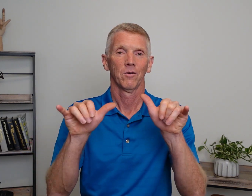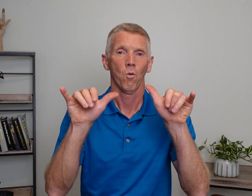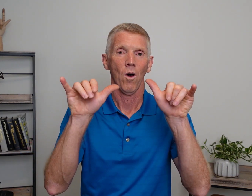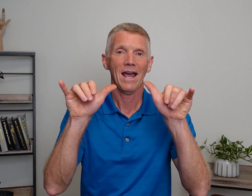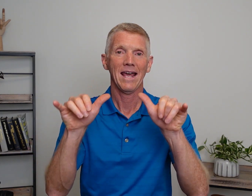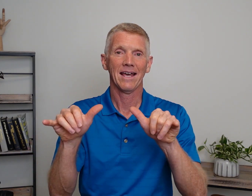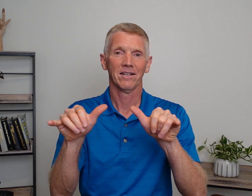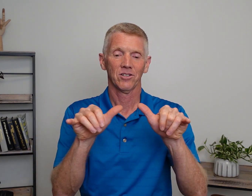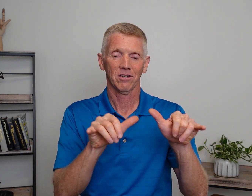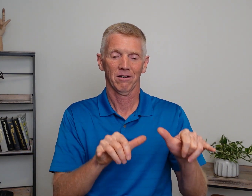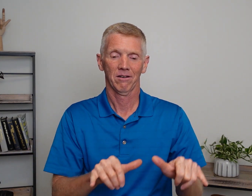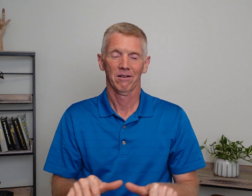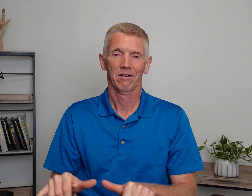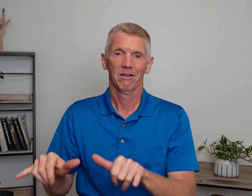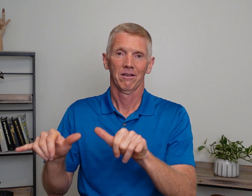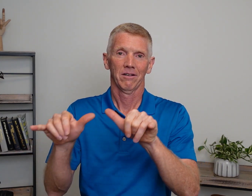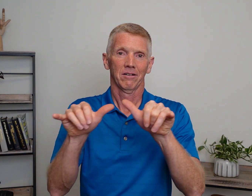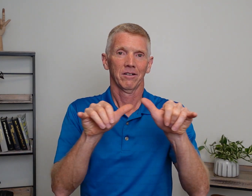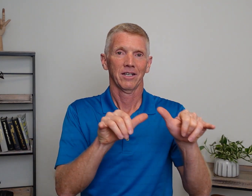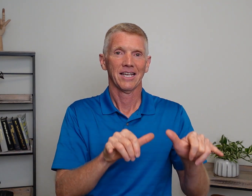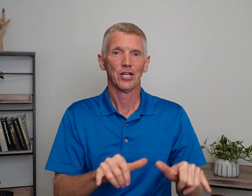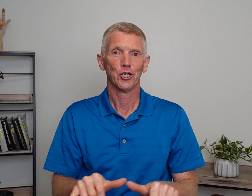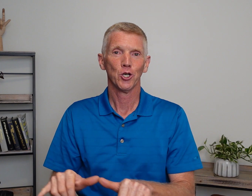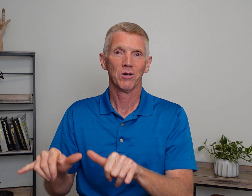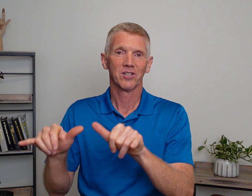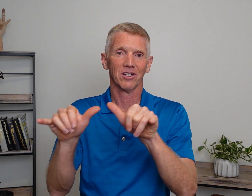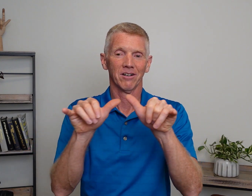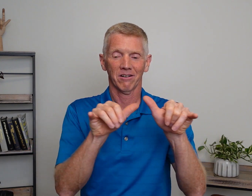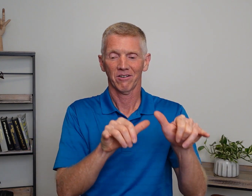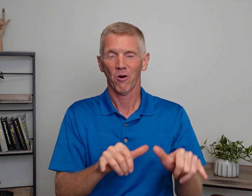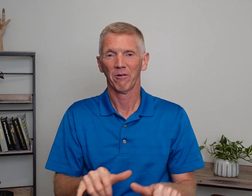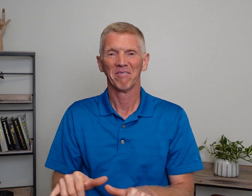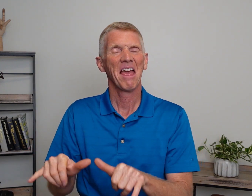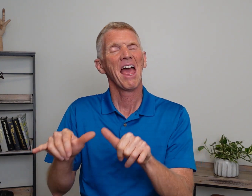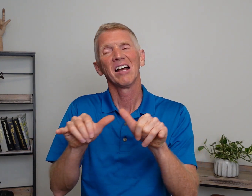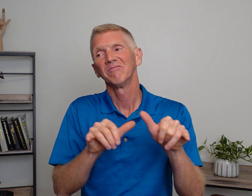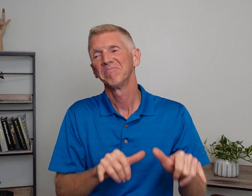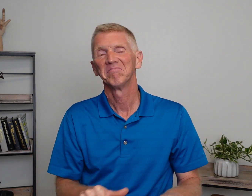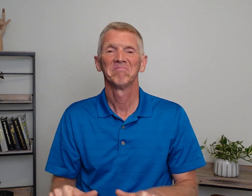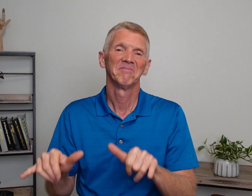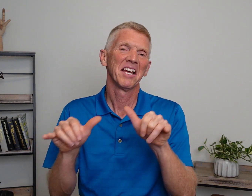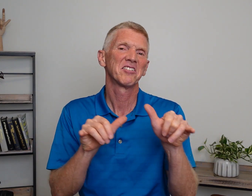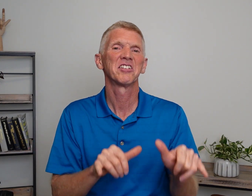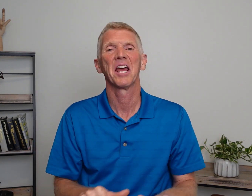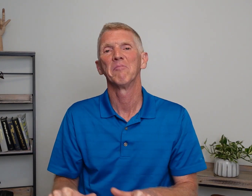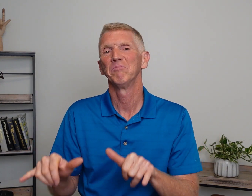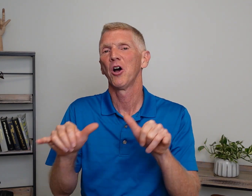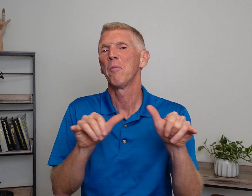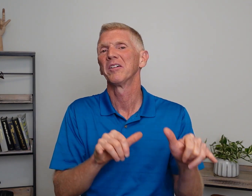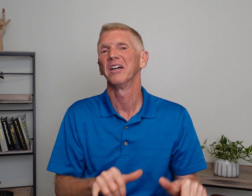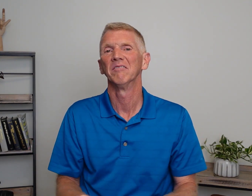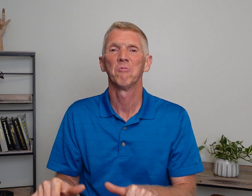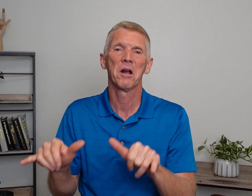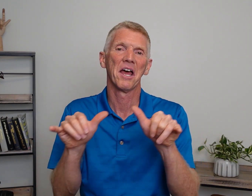Why hands? In unison, going around. Nah. It's the same. No big deal. Whatever.